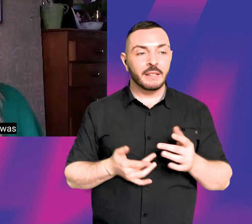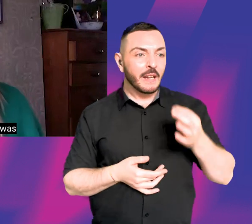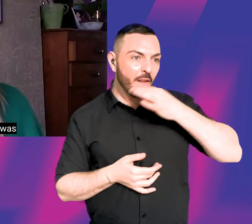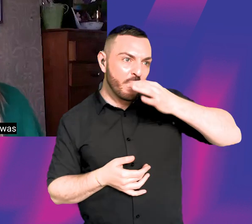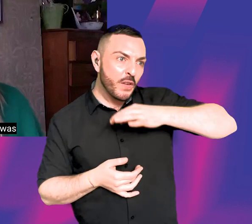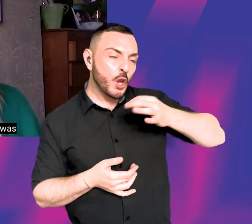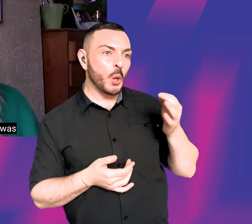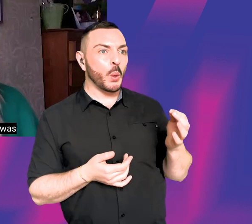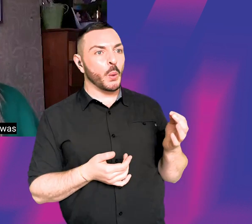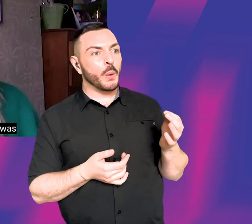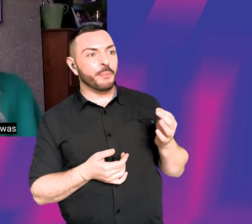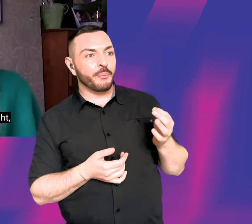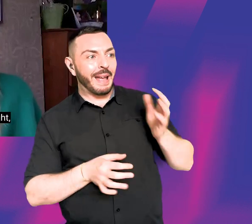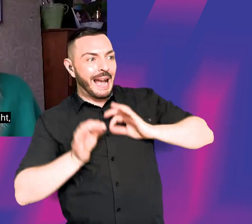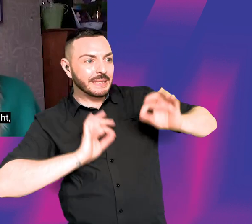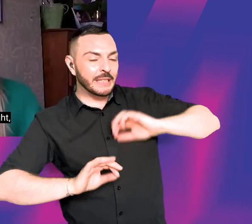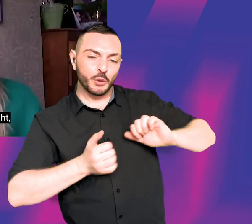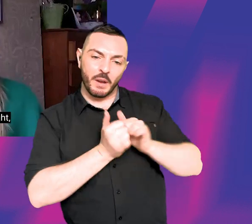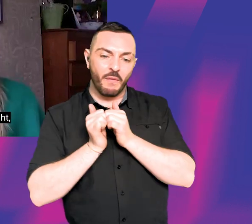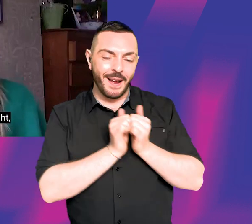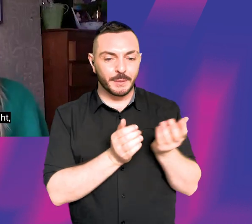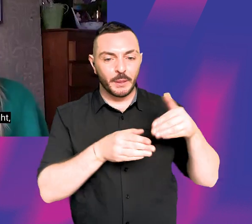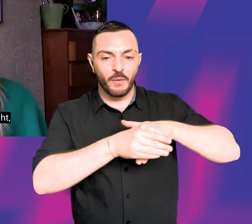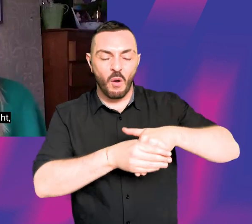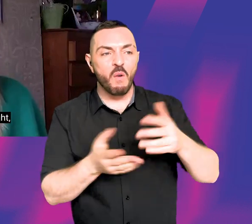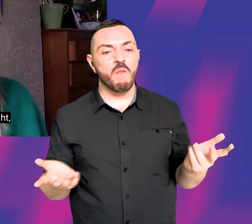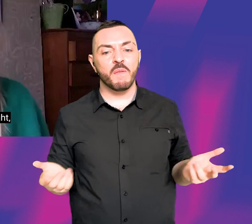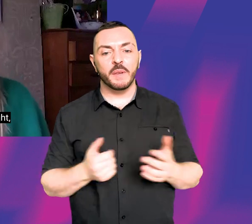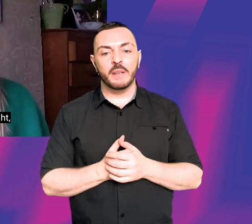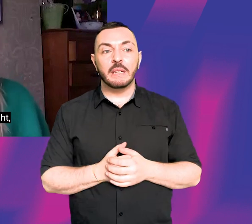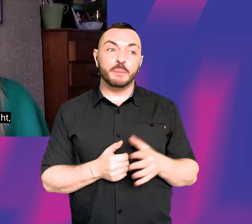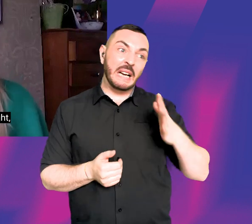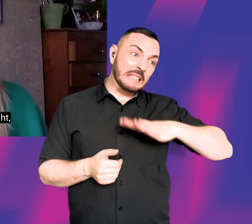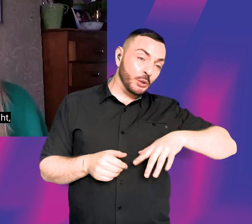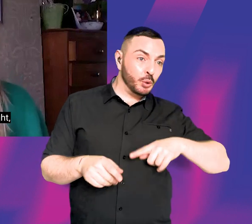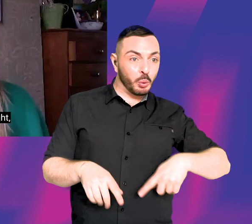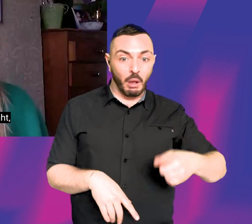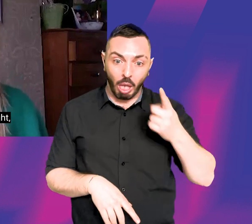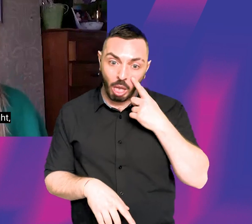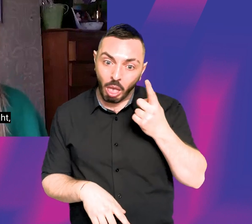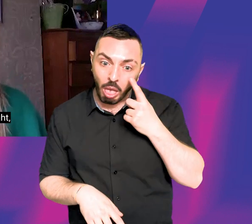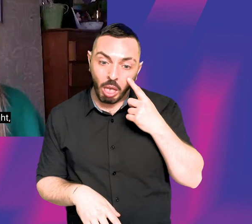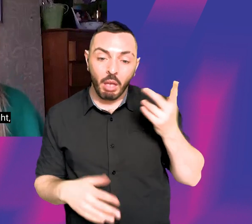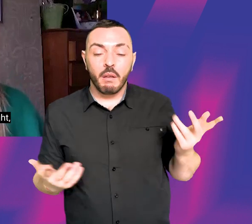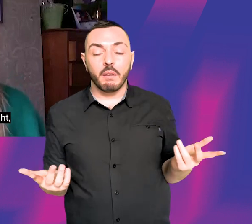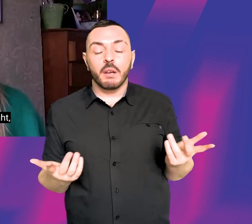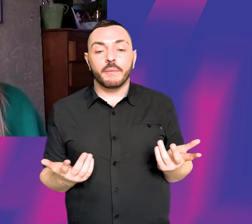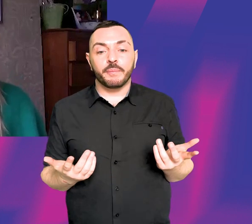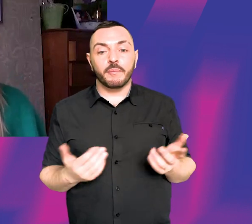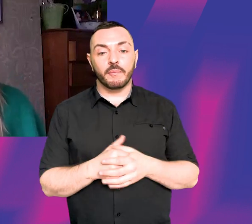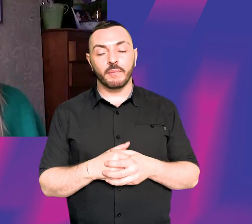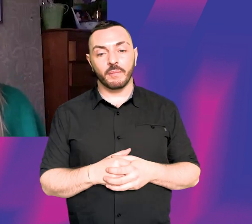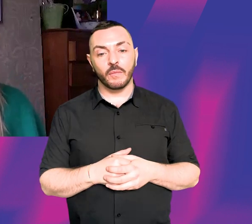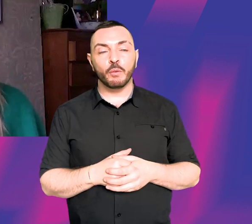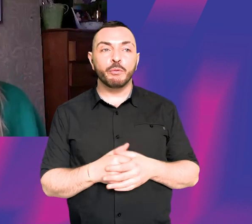it. It was very much like something that I was just doing for myself. Because I thought, if I don't try, I'll never, you know, you just